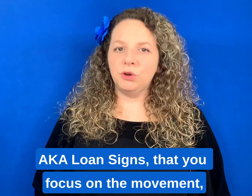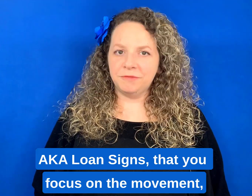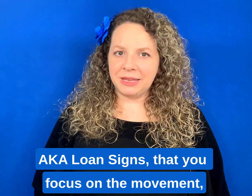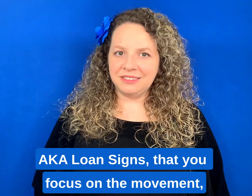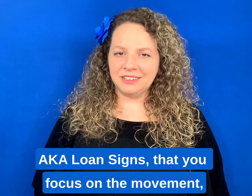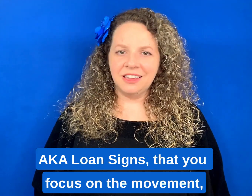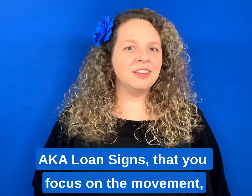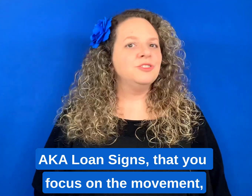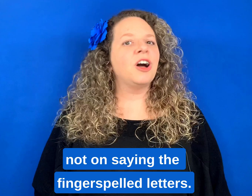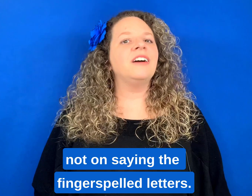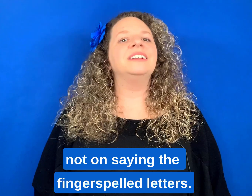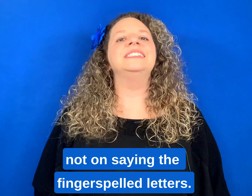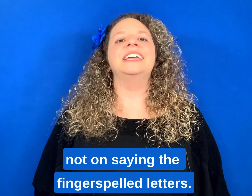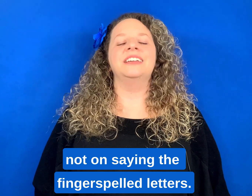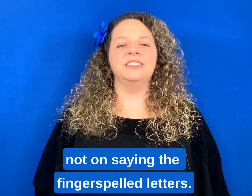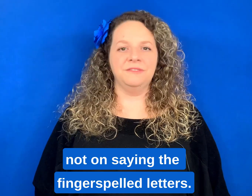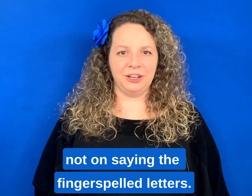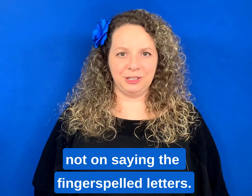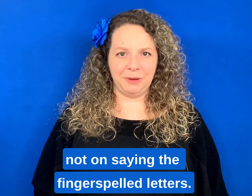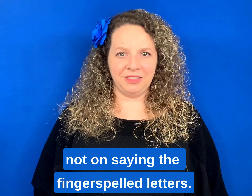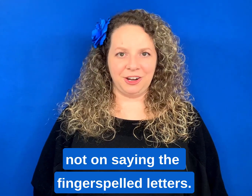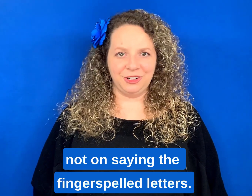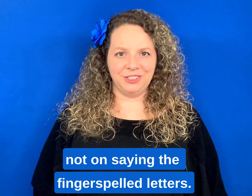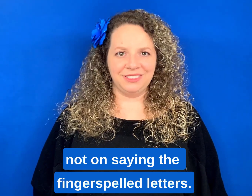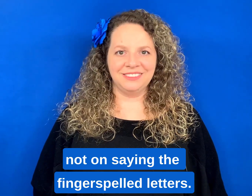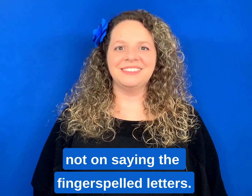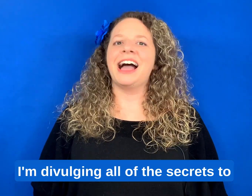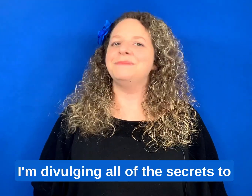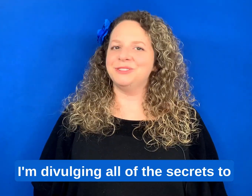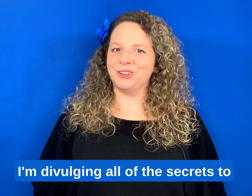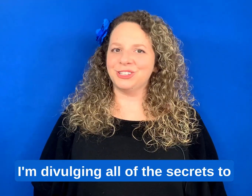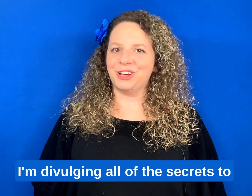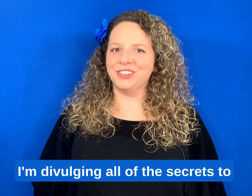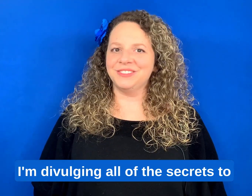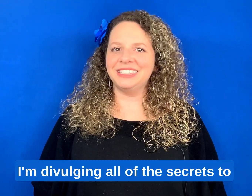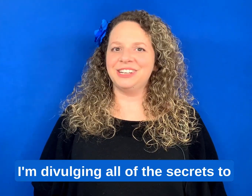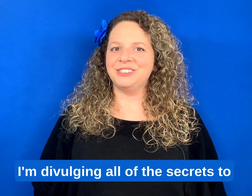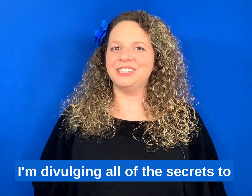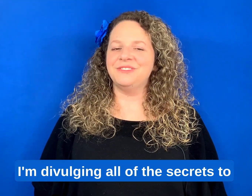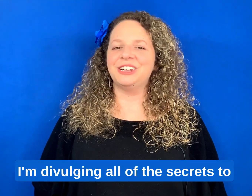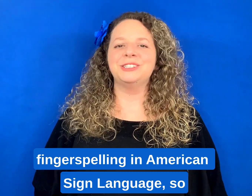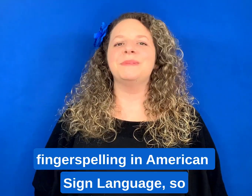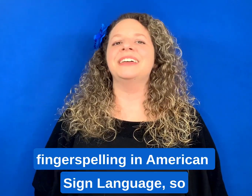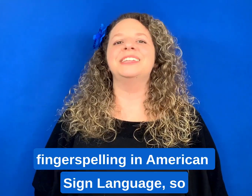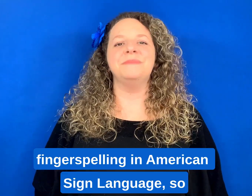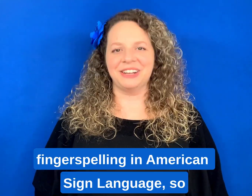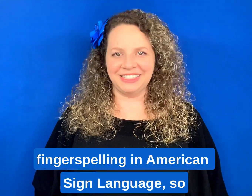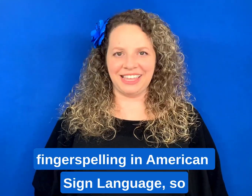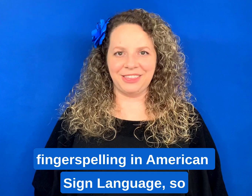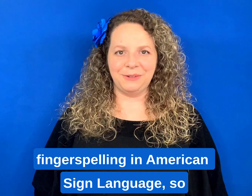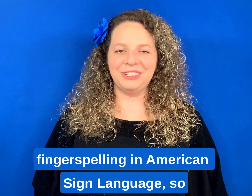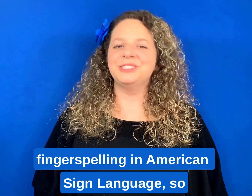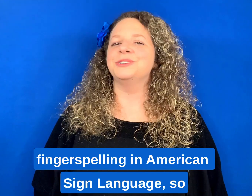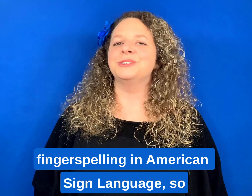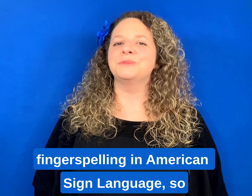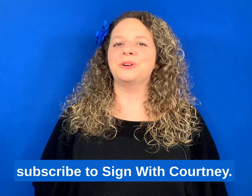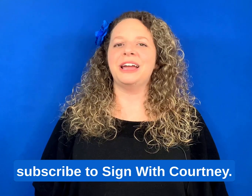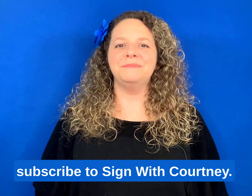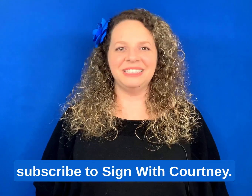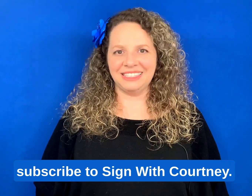movement, not on saying the fingerspelled letters. I'm divulging all of the secrets to fingerspelling in American Sign Language, so subscribe to